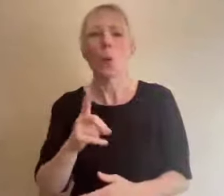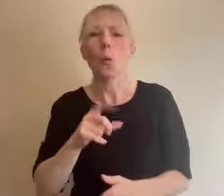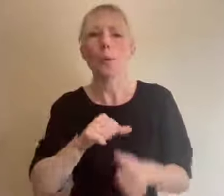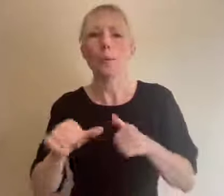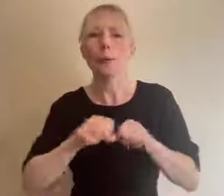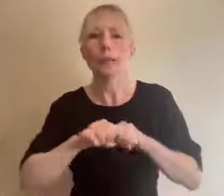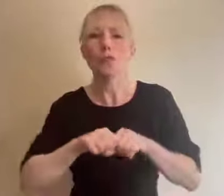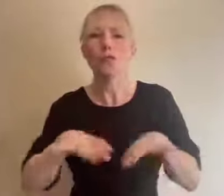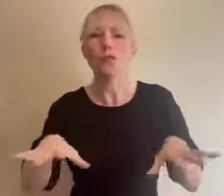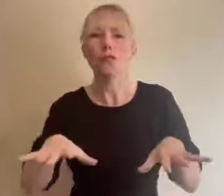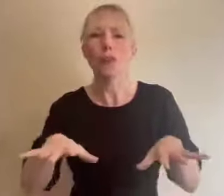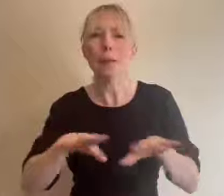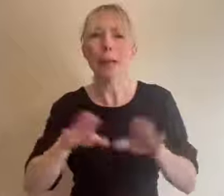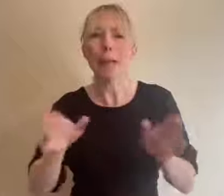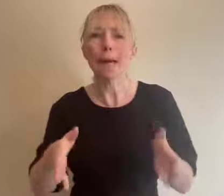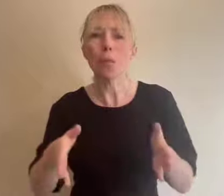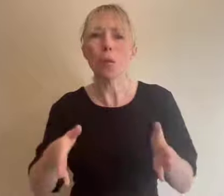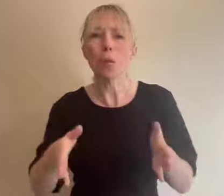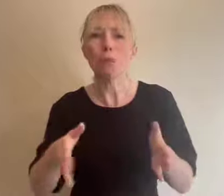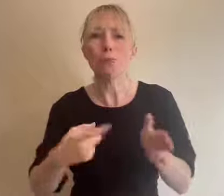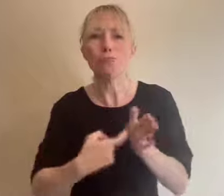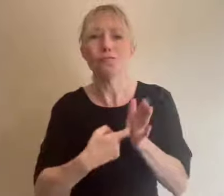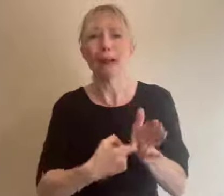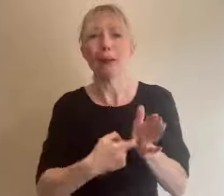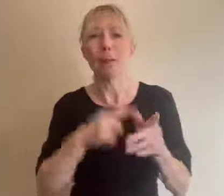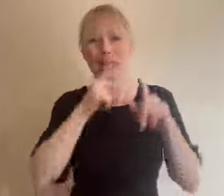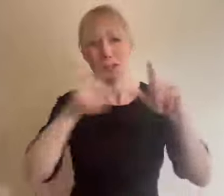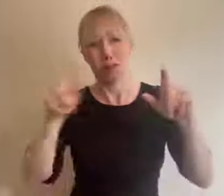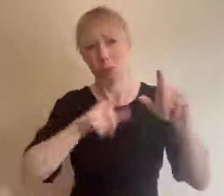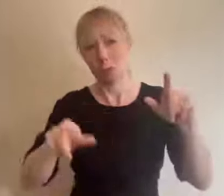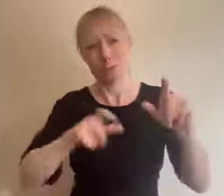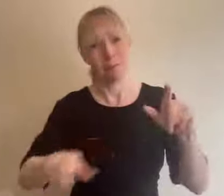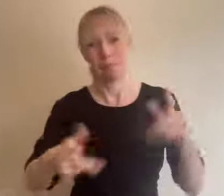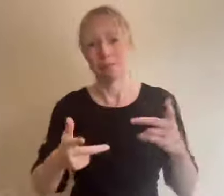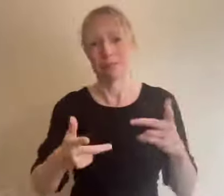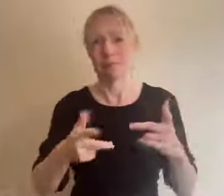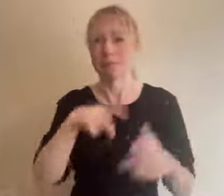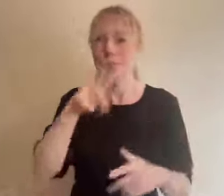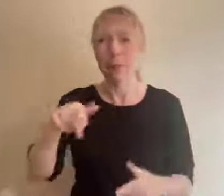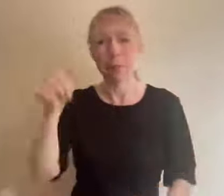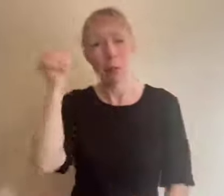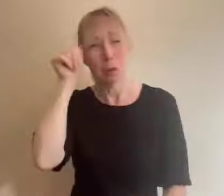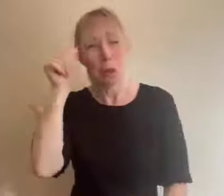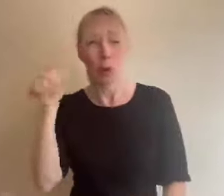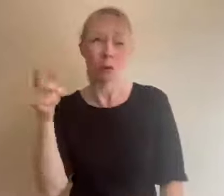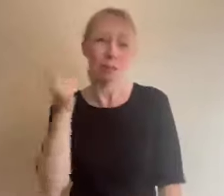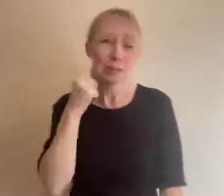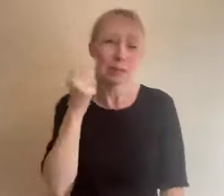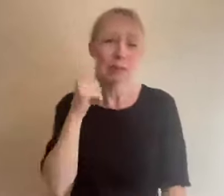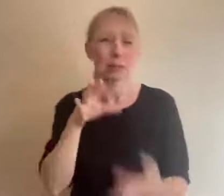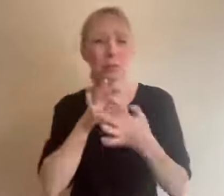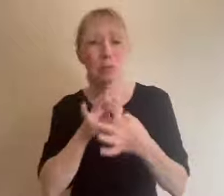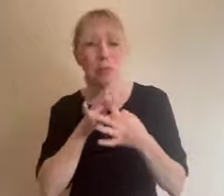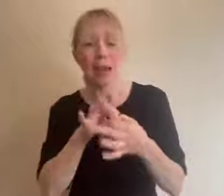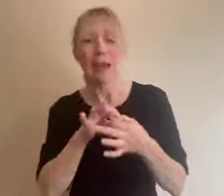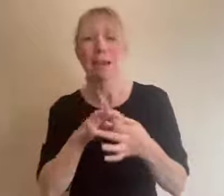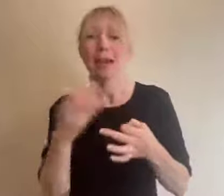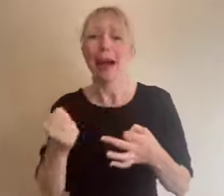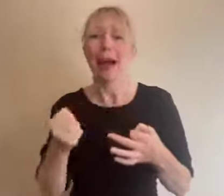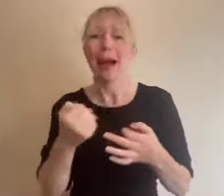recommend using zoom people are familiar with it it's easy for people to engage with and has auto captions although these need to be